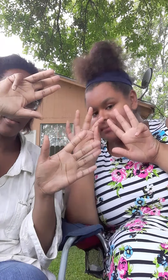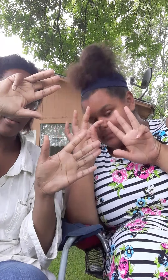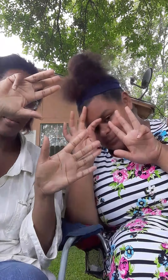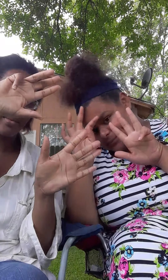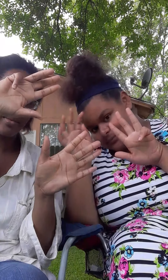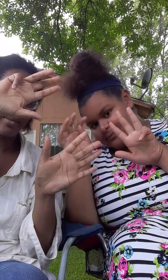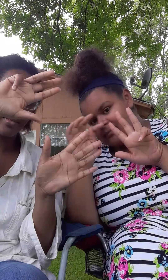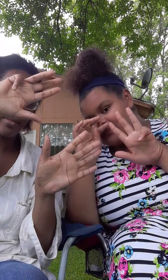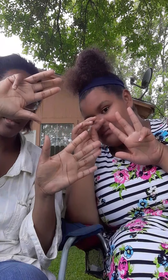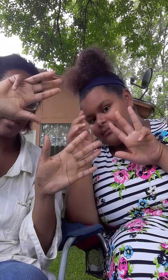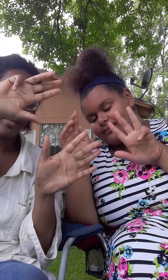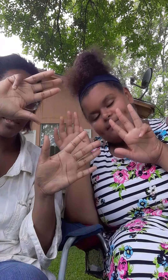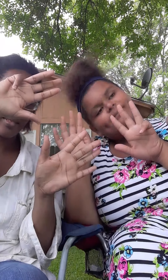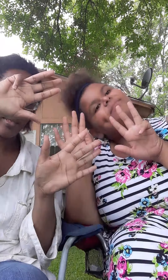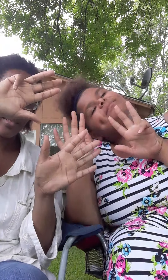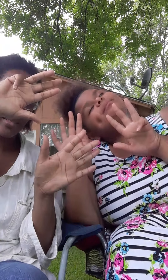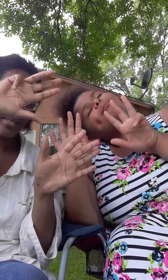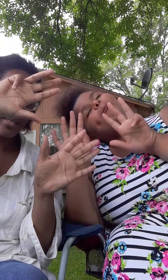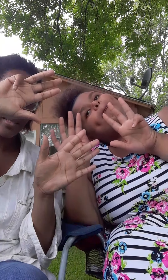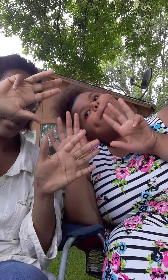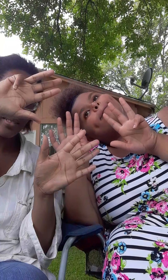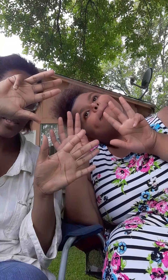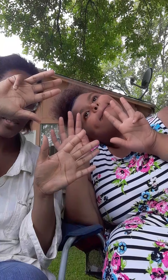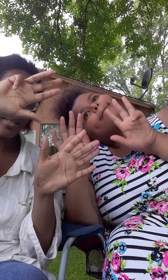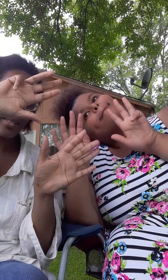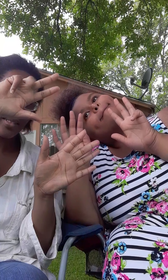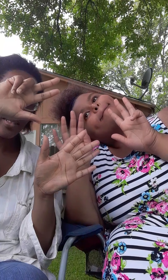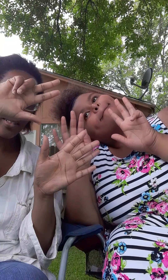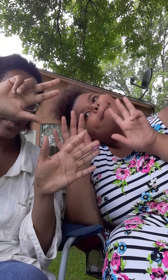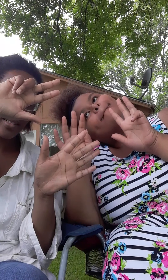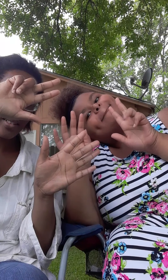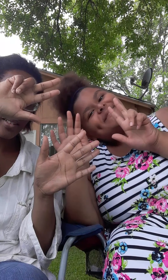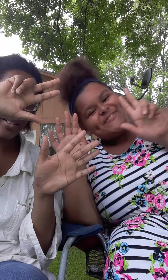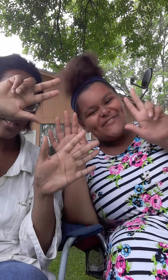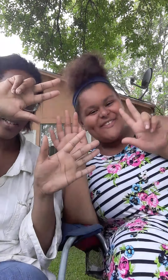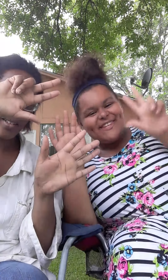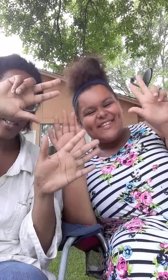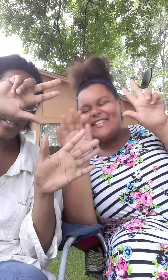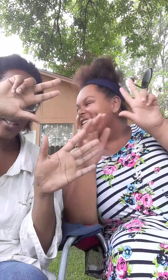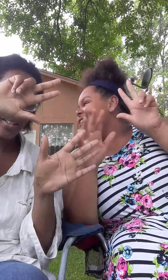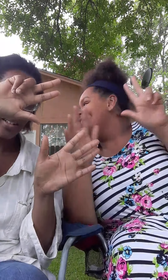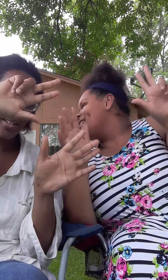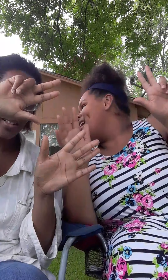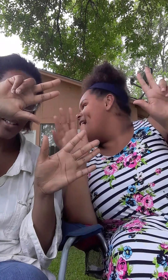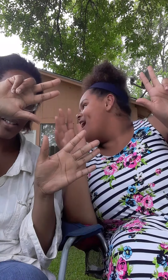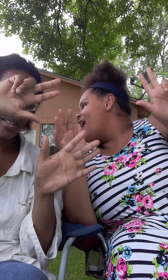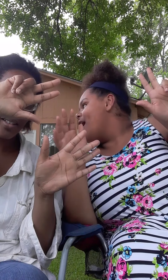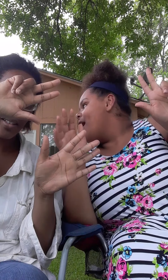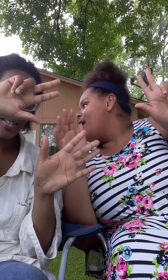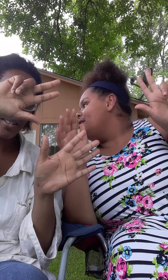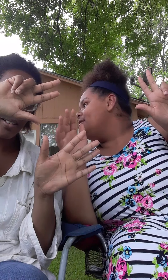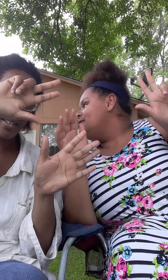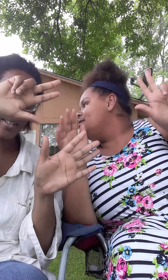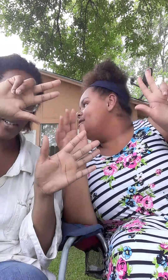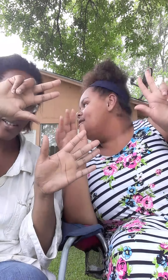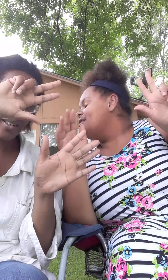Put a finger down if you like making people laugh a little bit. Put a finger down if you act goofy around your friends.